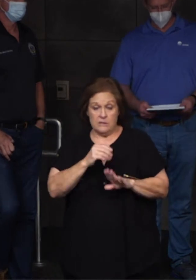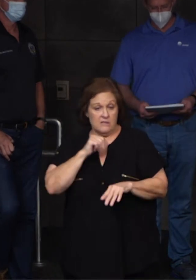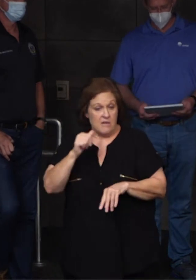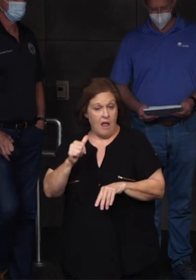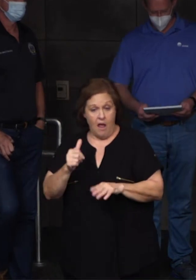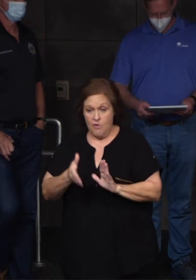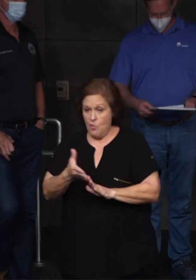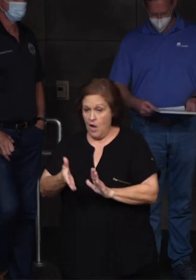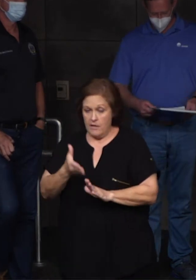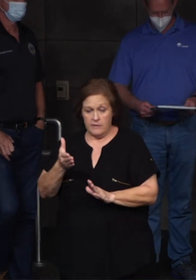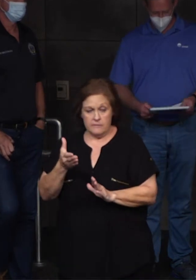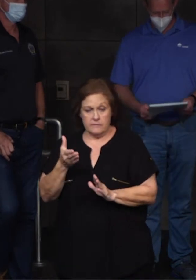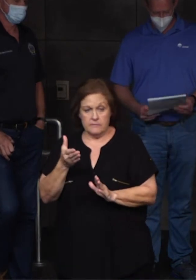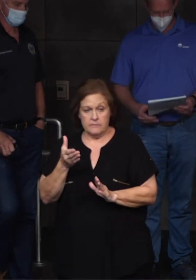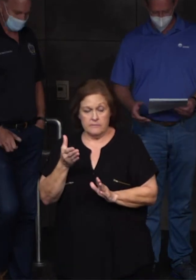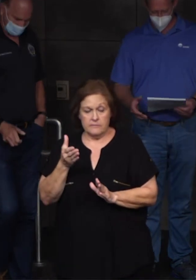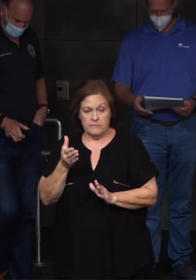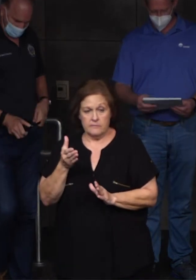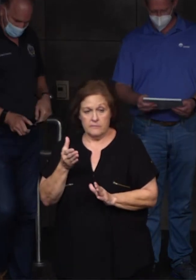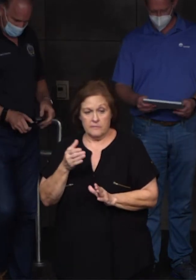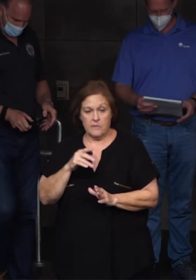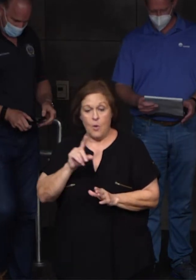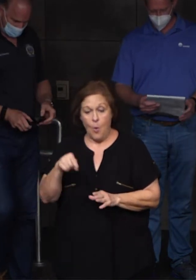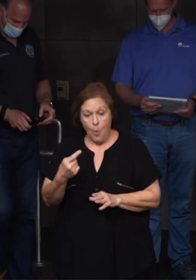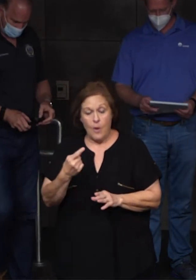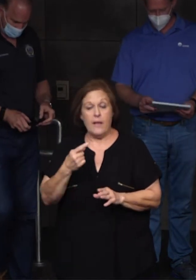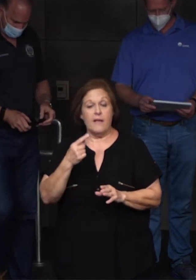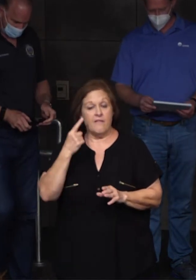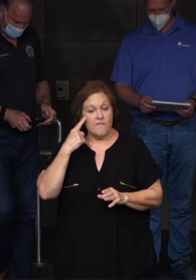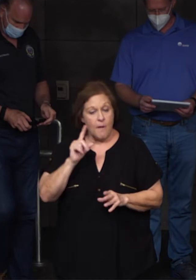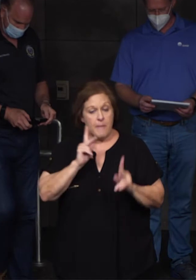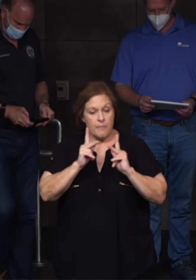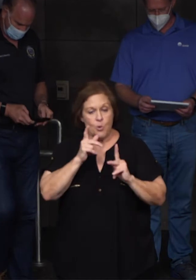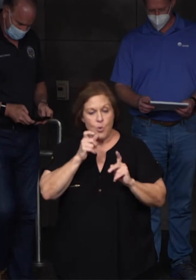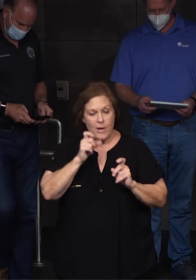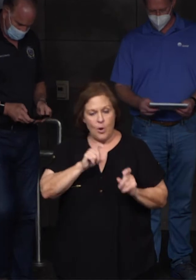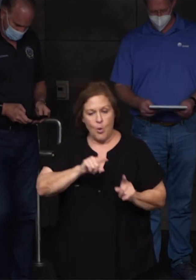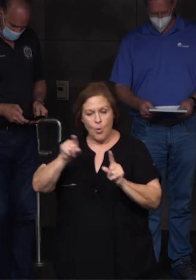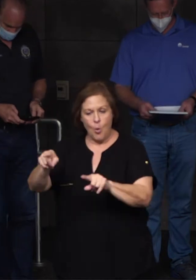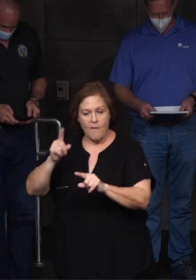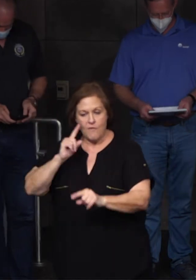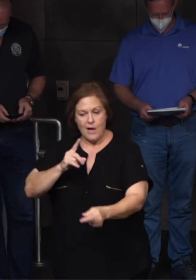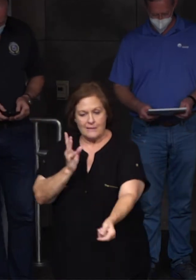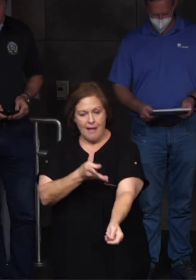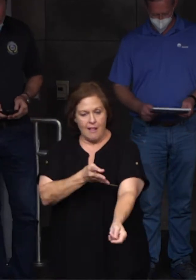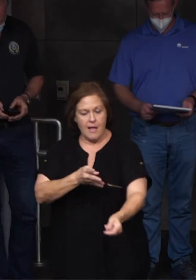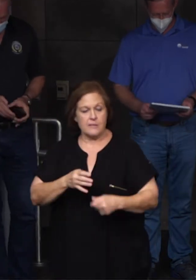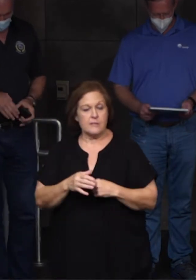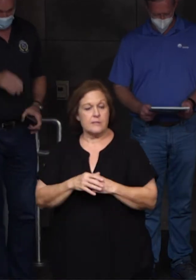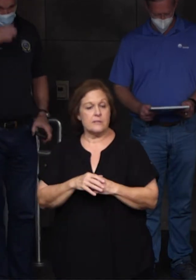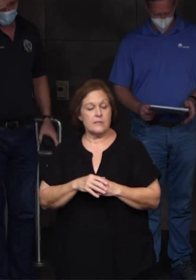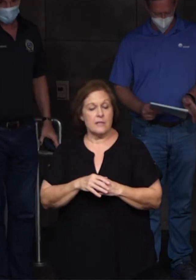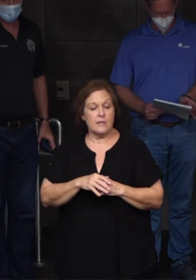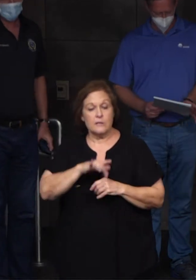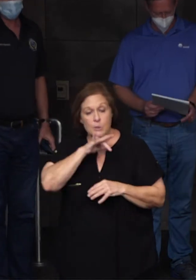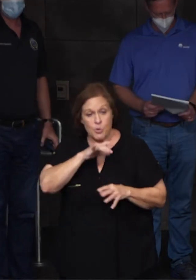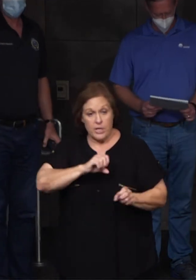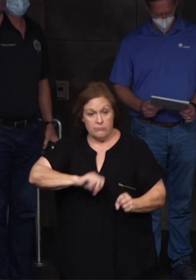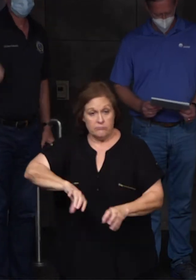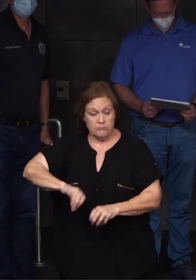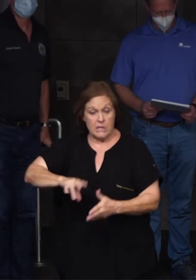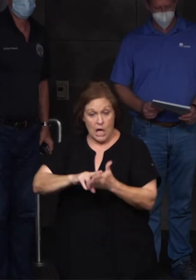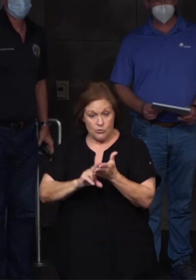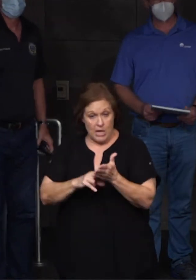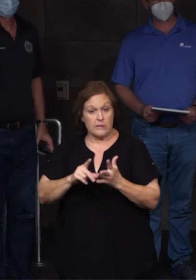people to their dialysis appointments, those patients. The debris contract has been activated.